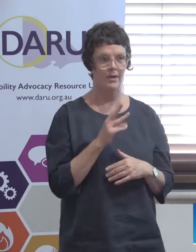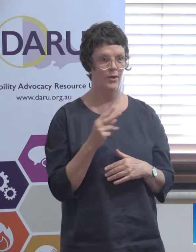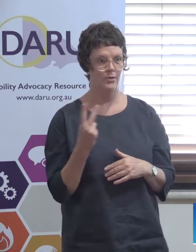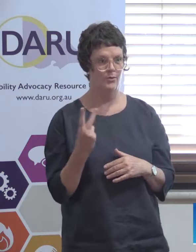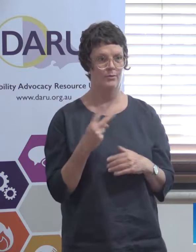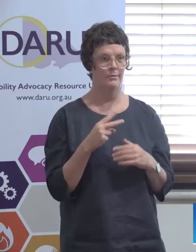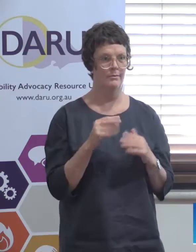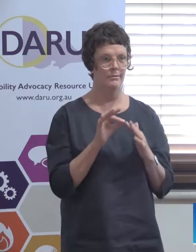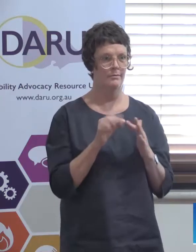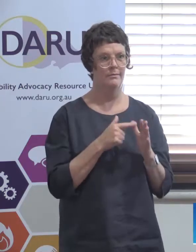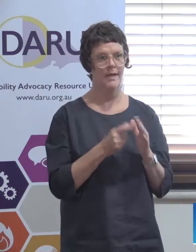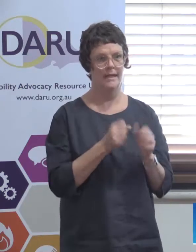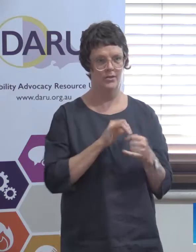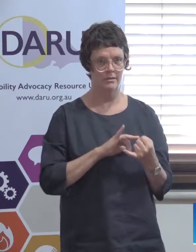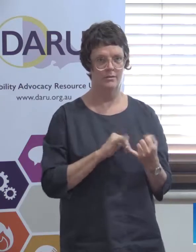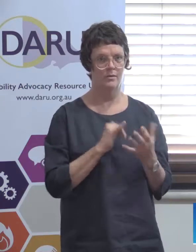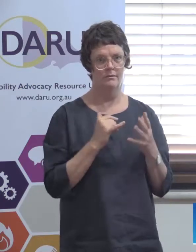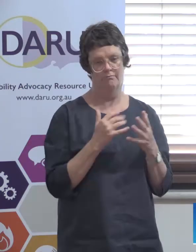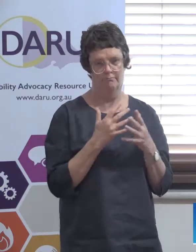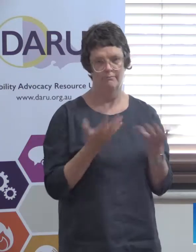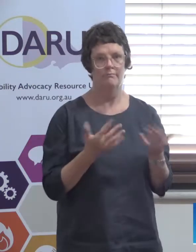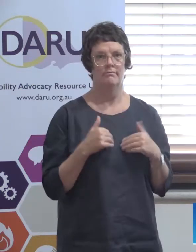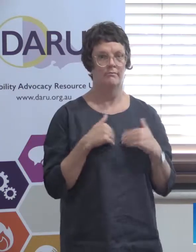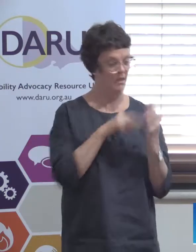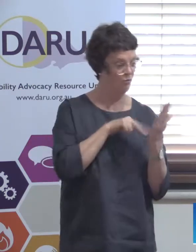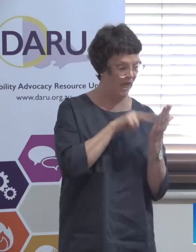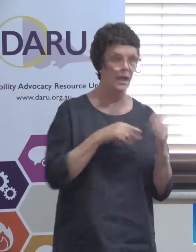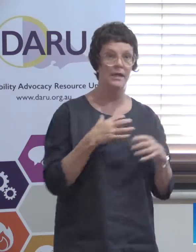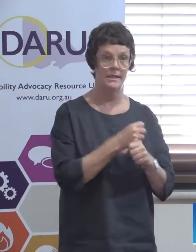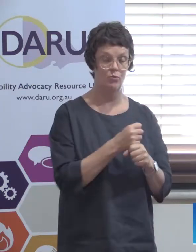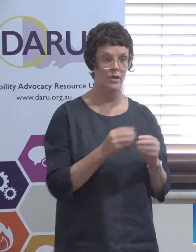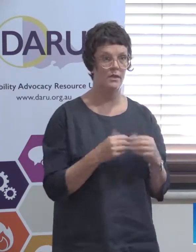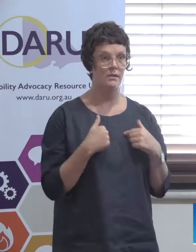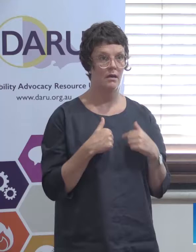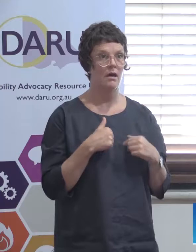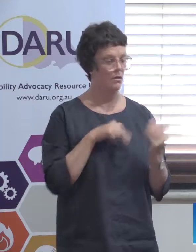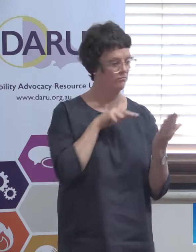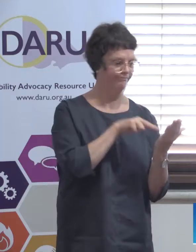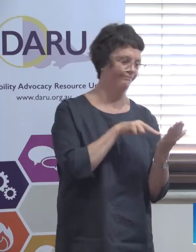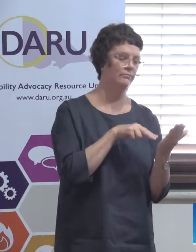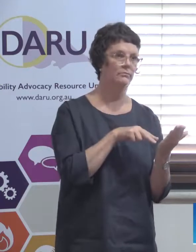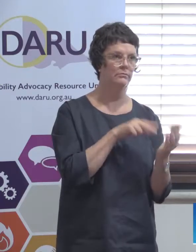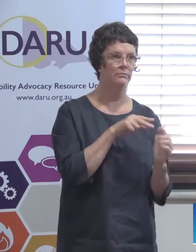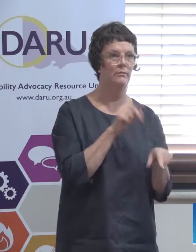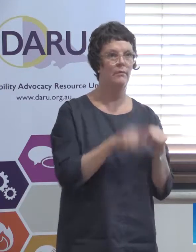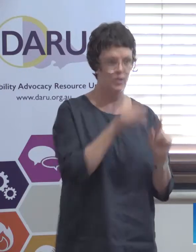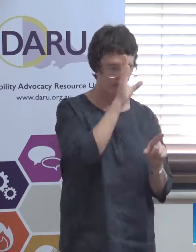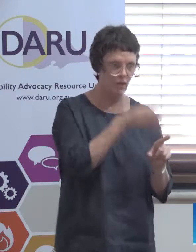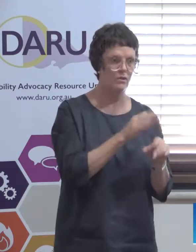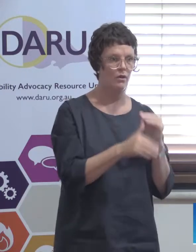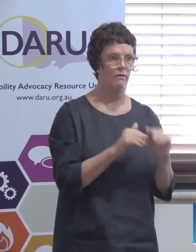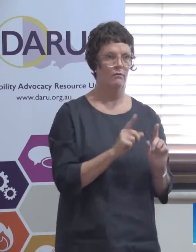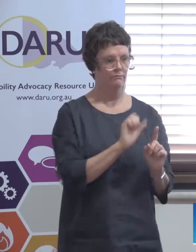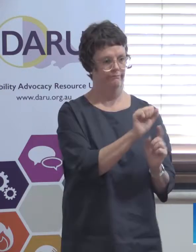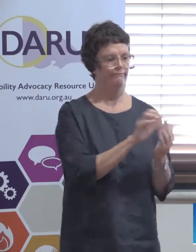it properly I've only read various summaries of it and the bit I paid most attention to of course is what they said about advocacy and they also said